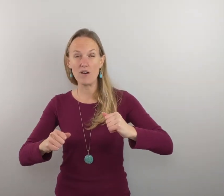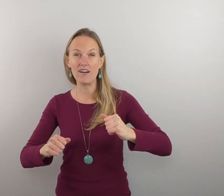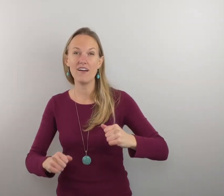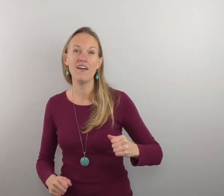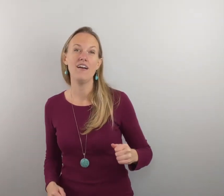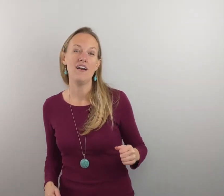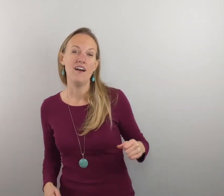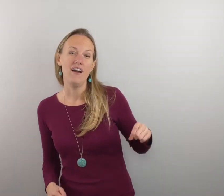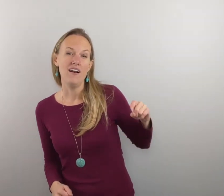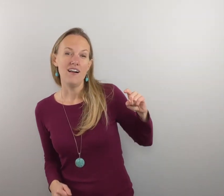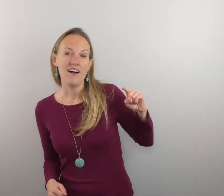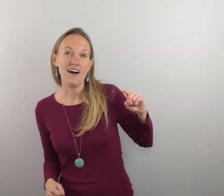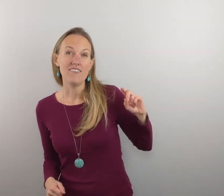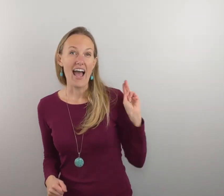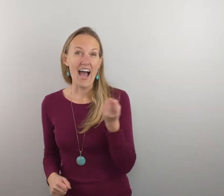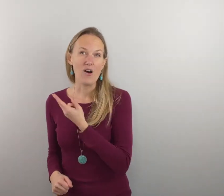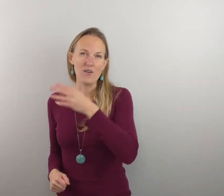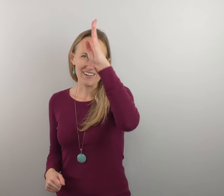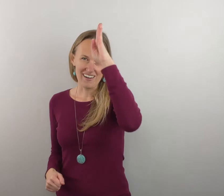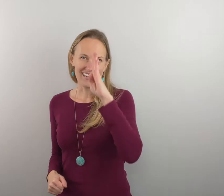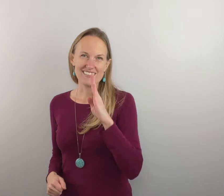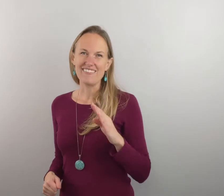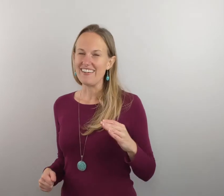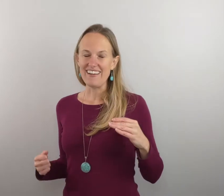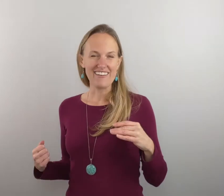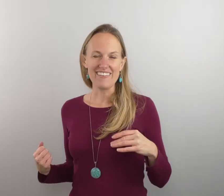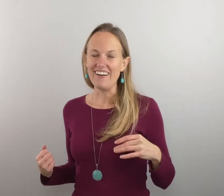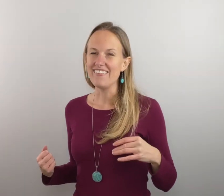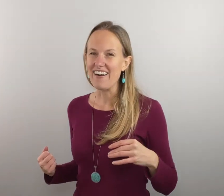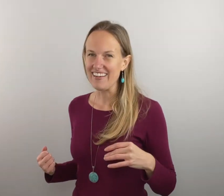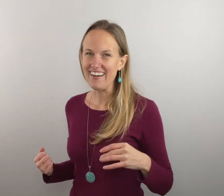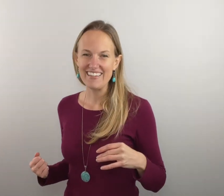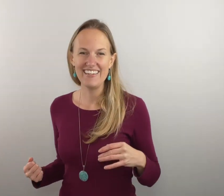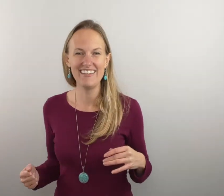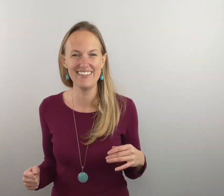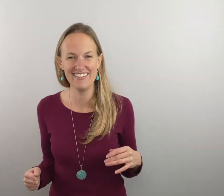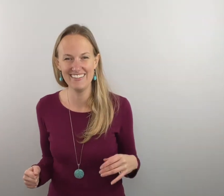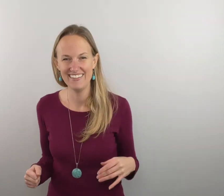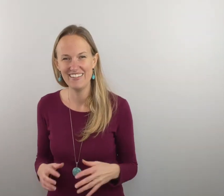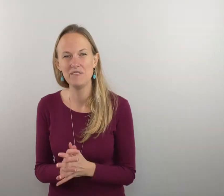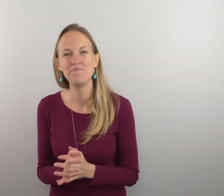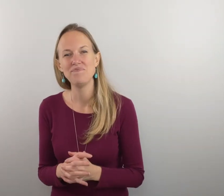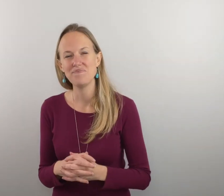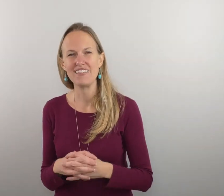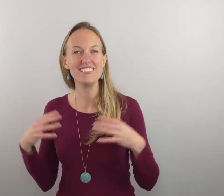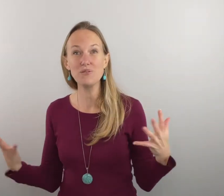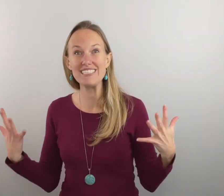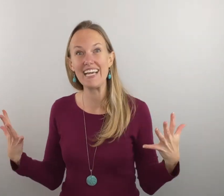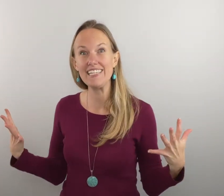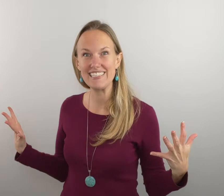of our god sorry not your love our god i'm just so excited to get